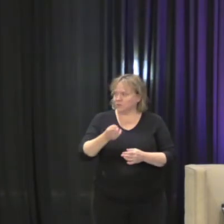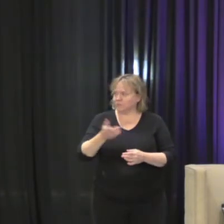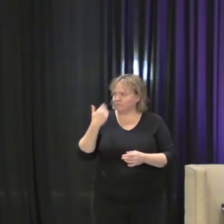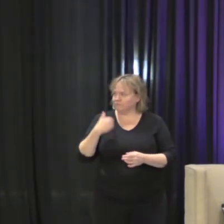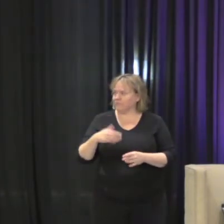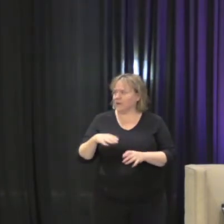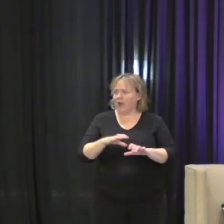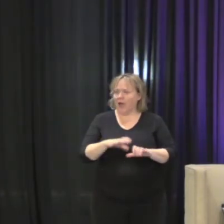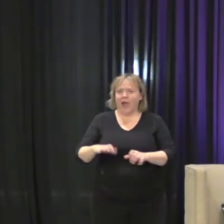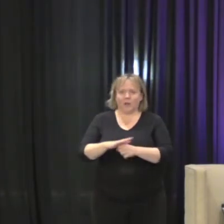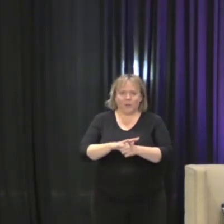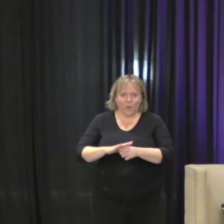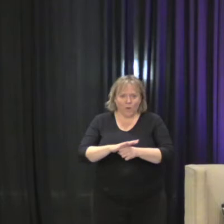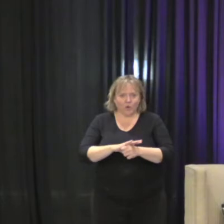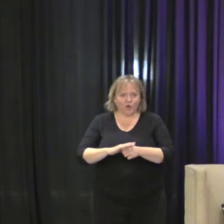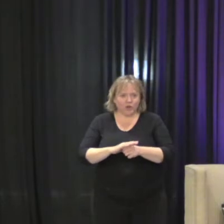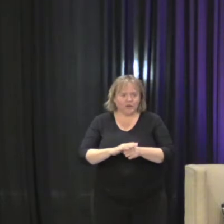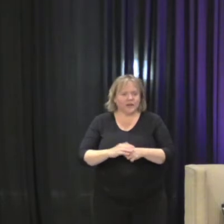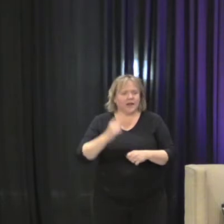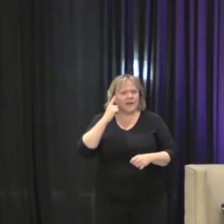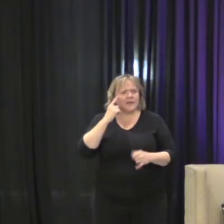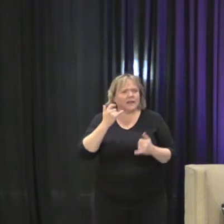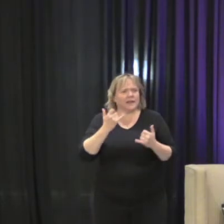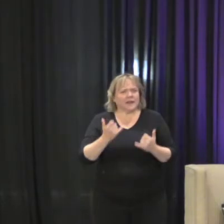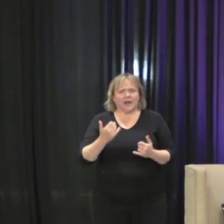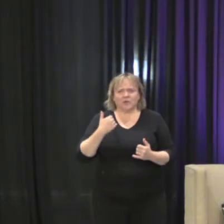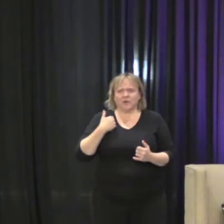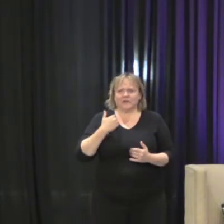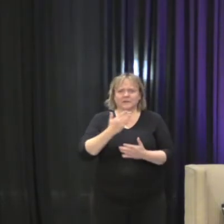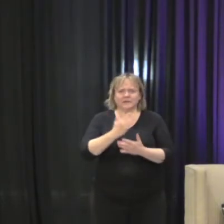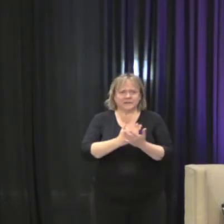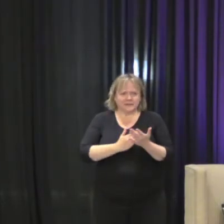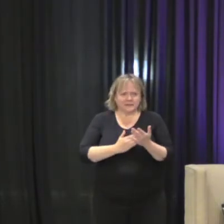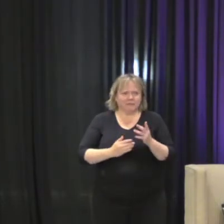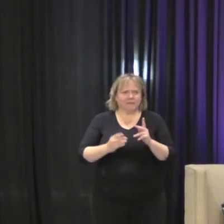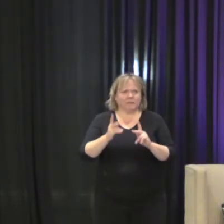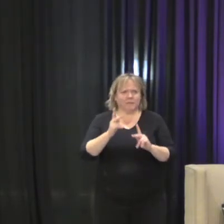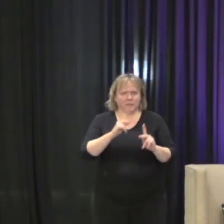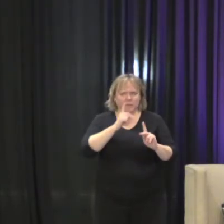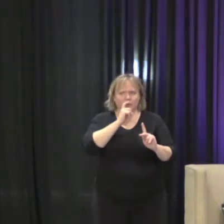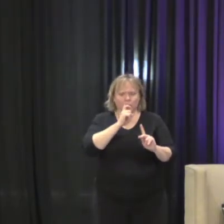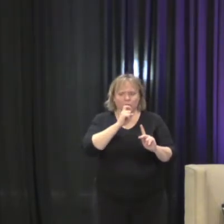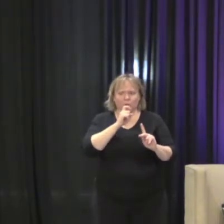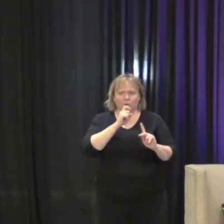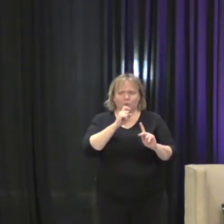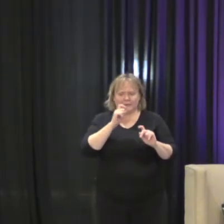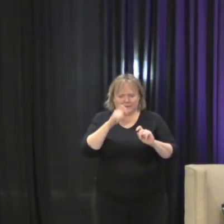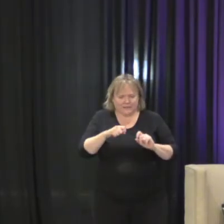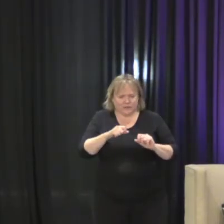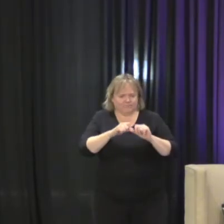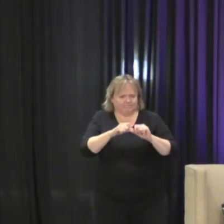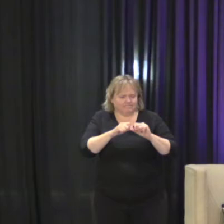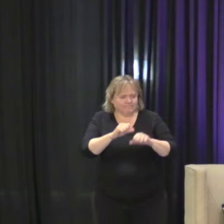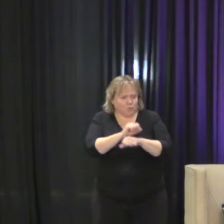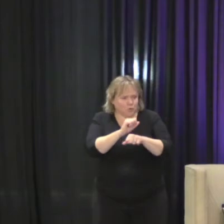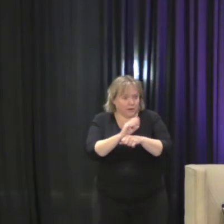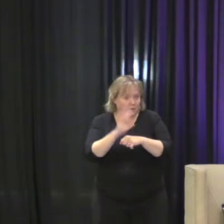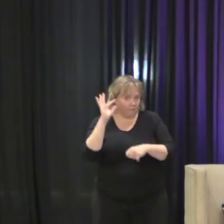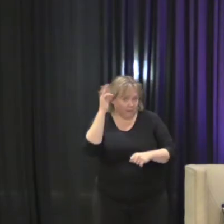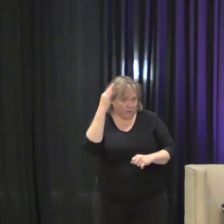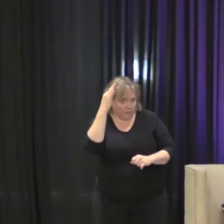now there's some engagement that needs to continue to happen with the federal government, where